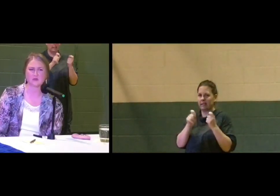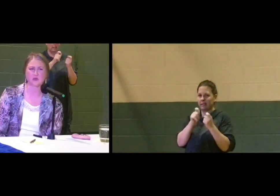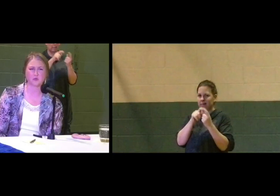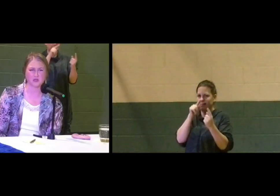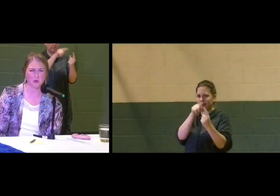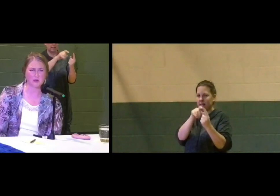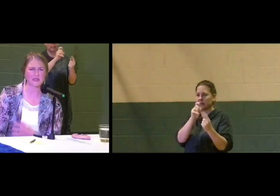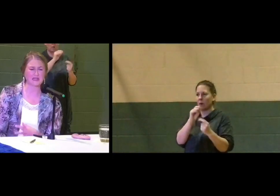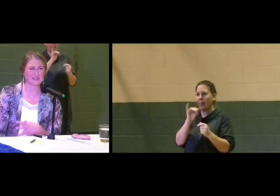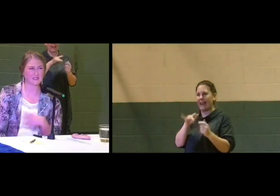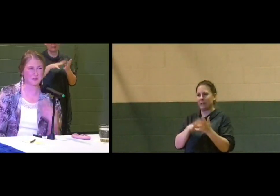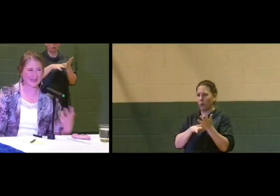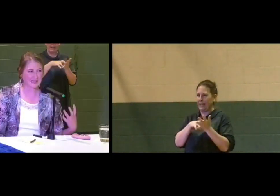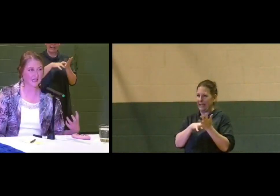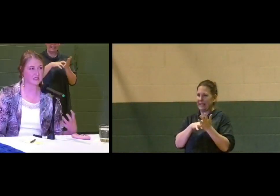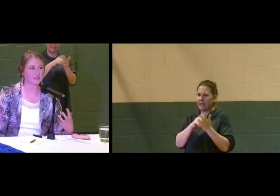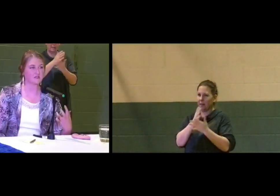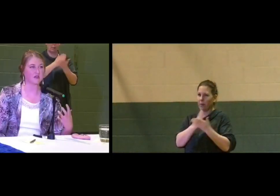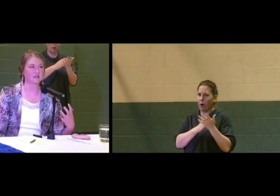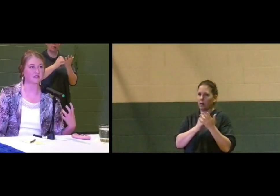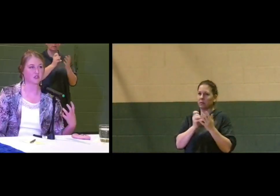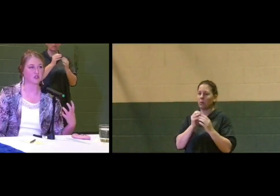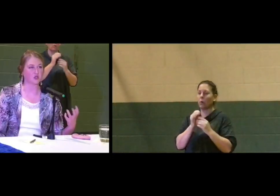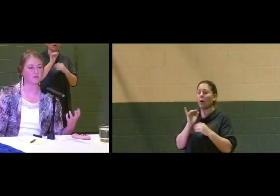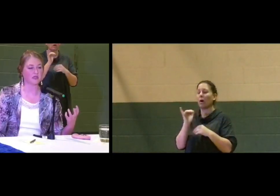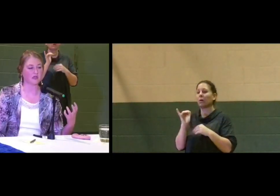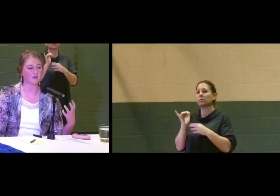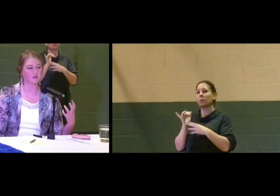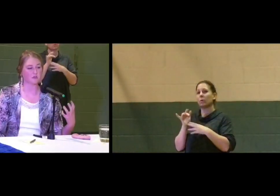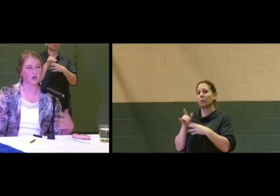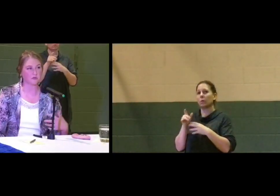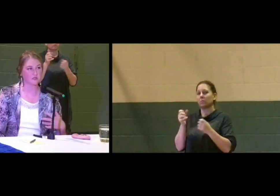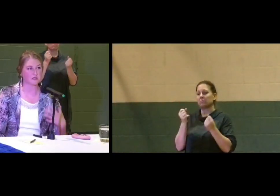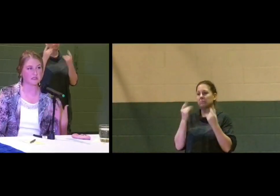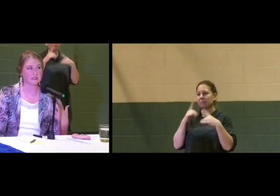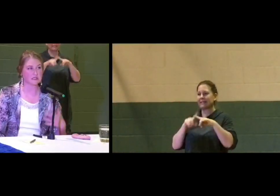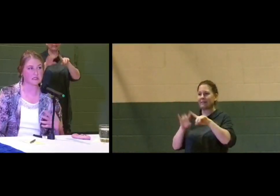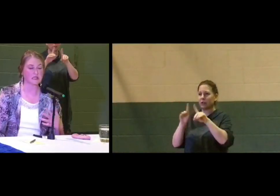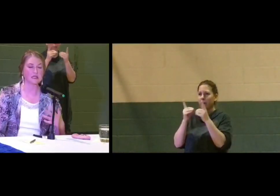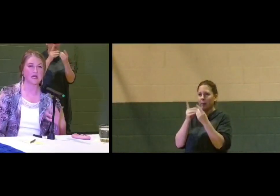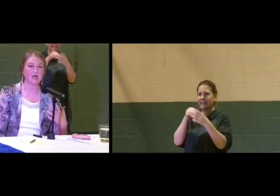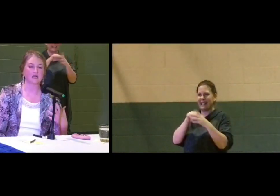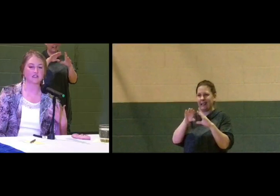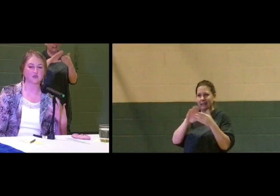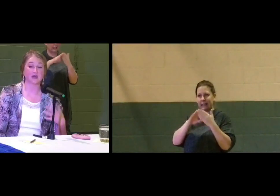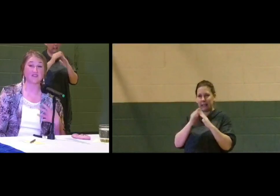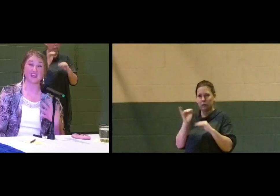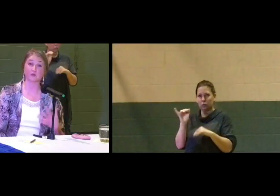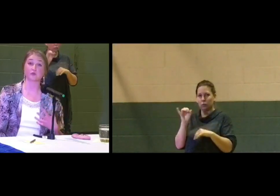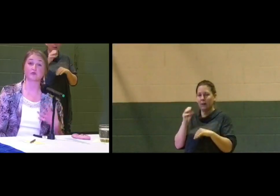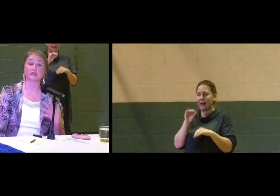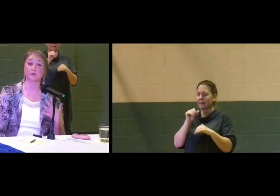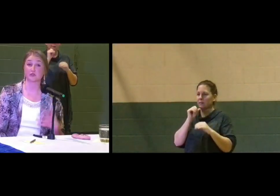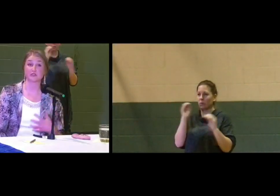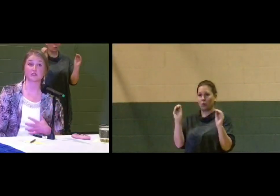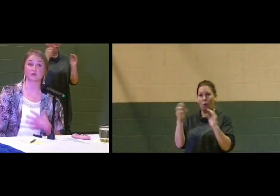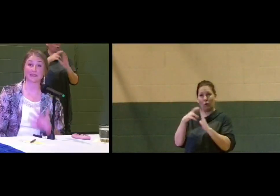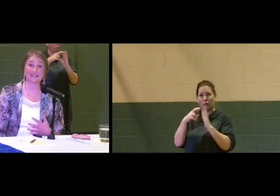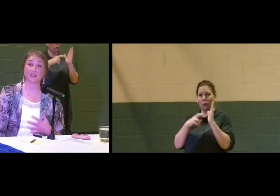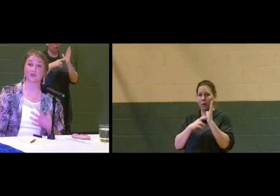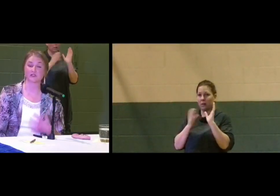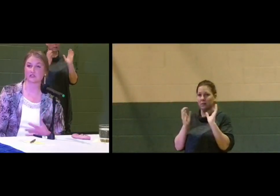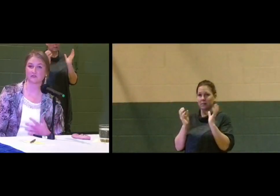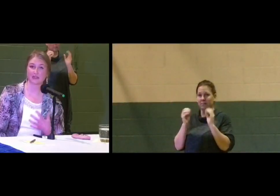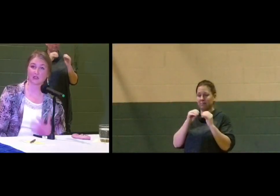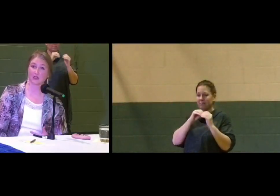that that's a very big weak point and expand that to the fact that there are so many other departments within the city that don't have any rules or procedures